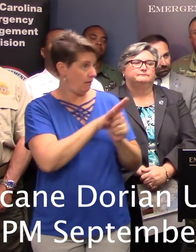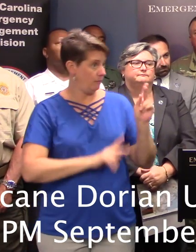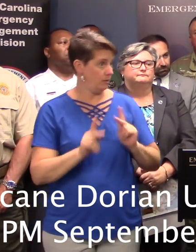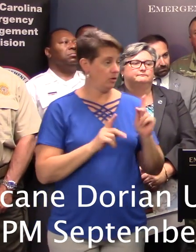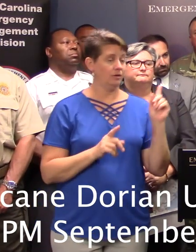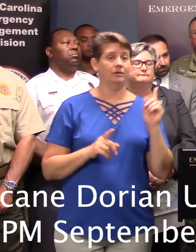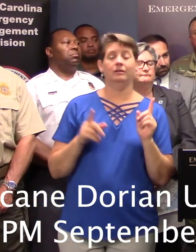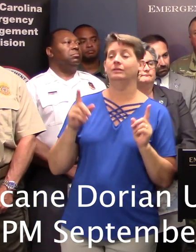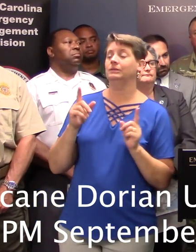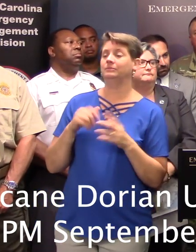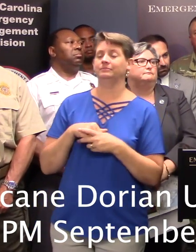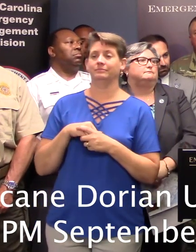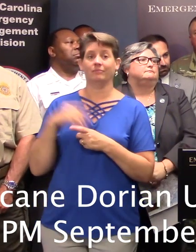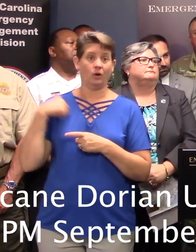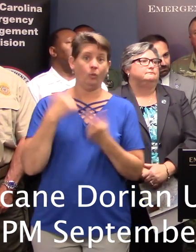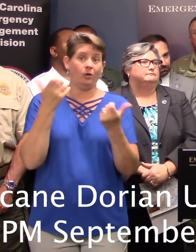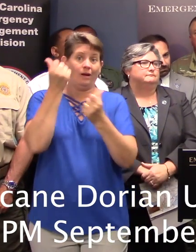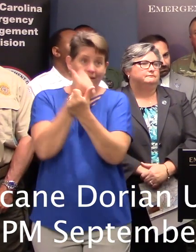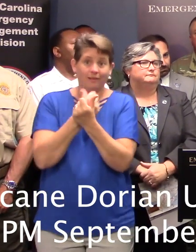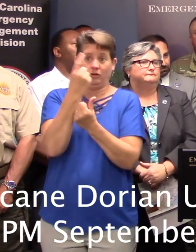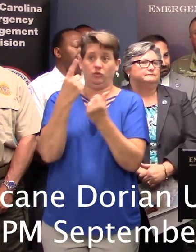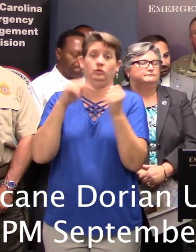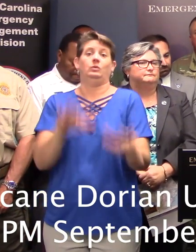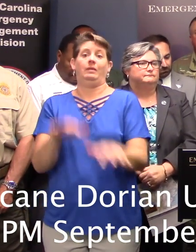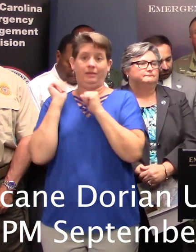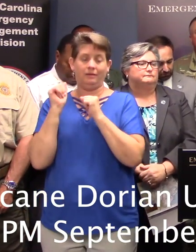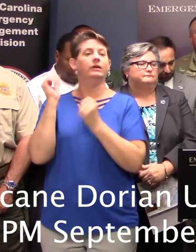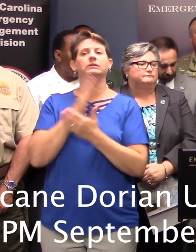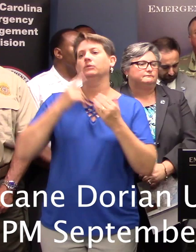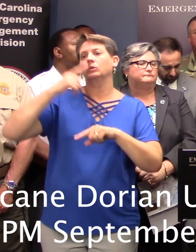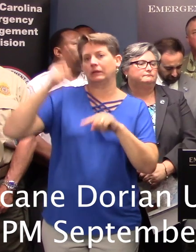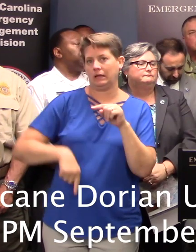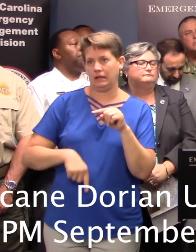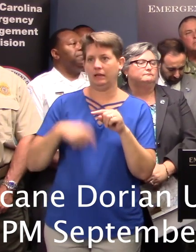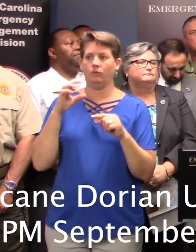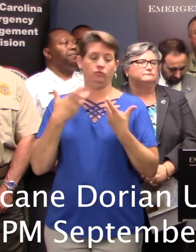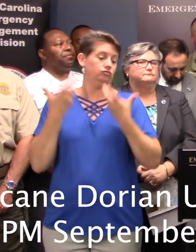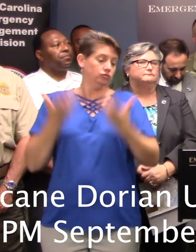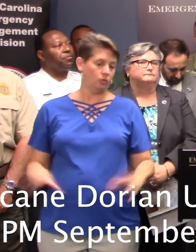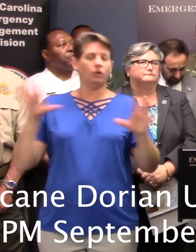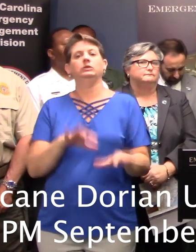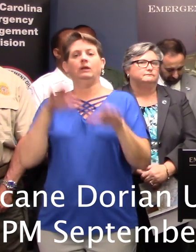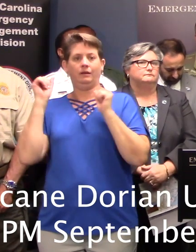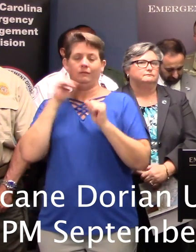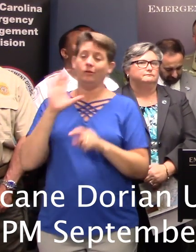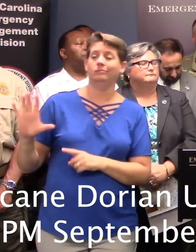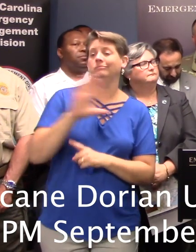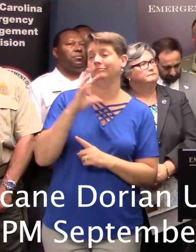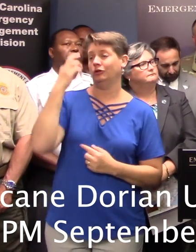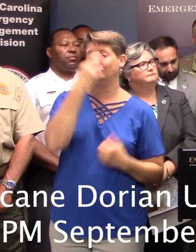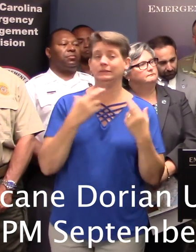We want everyone to leave. There's some that can't leave or don't want to leave for various reasons.